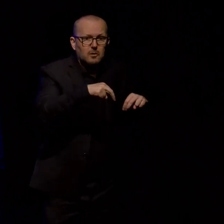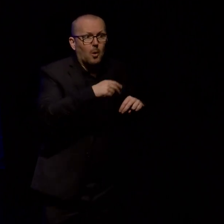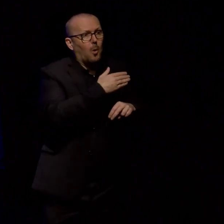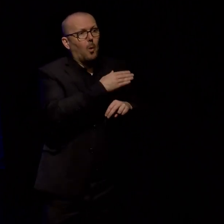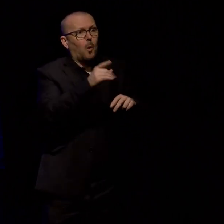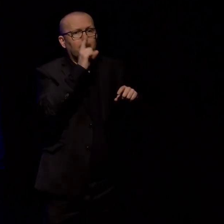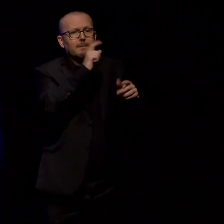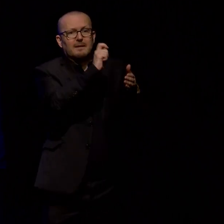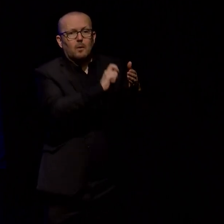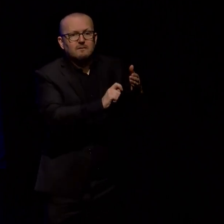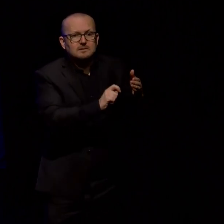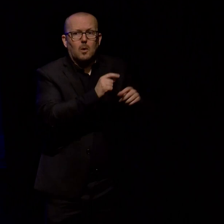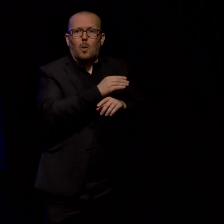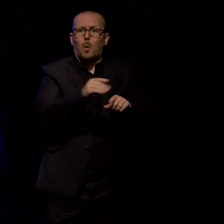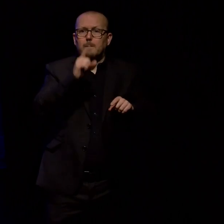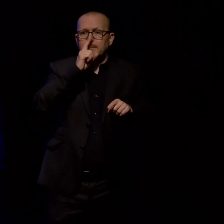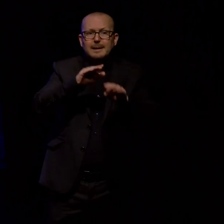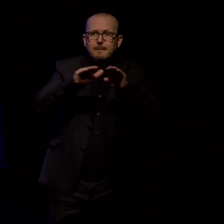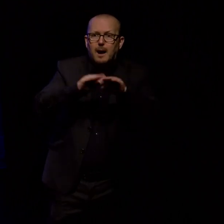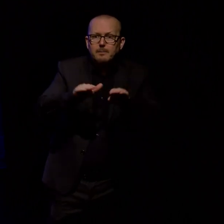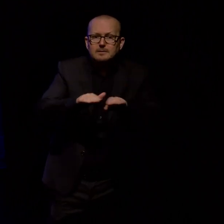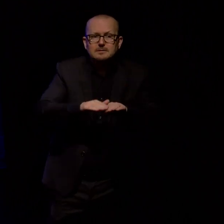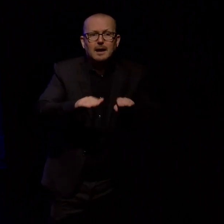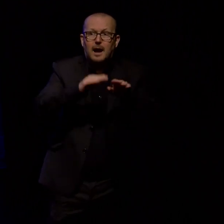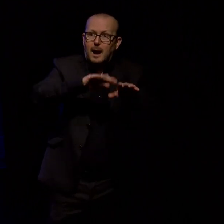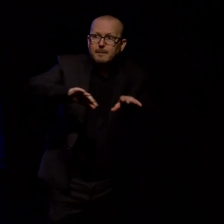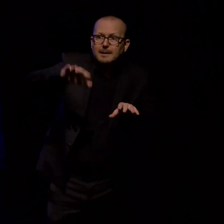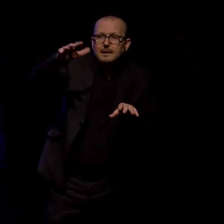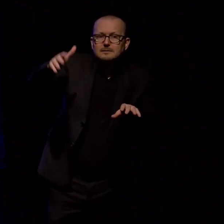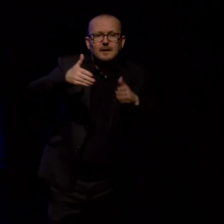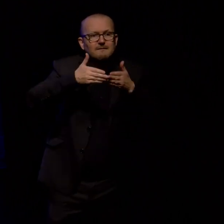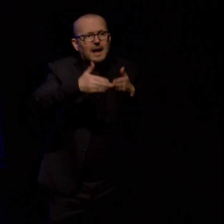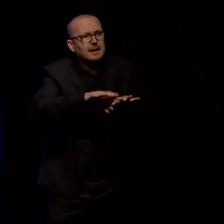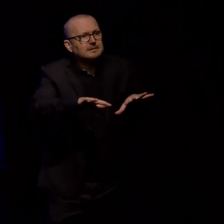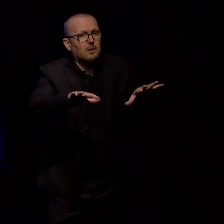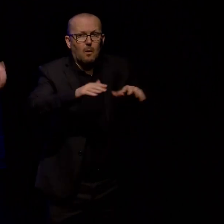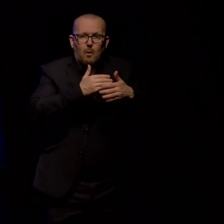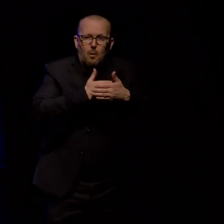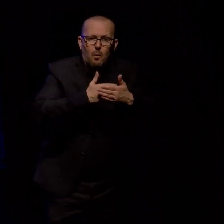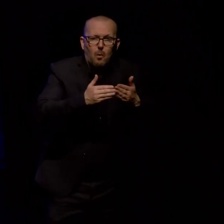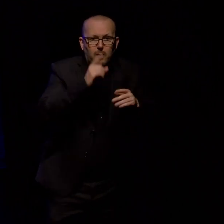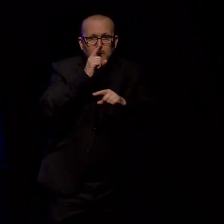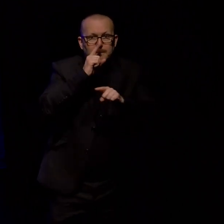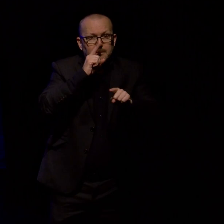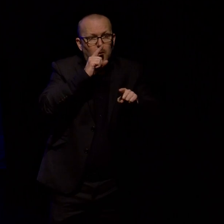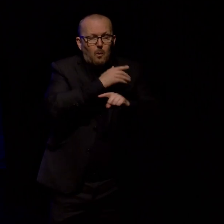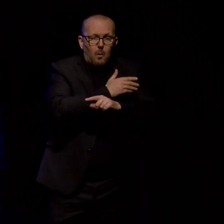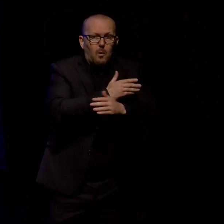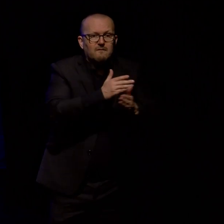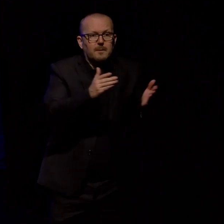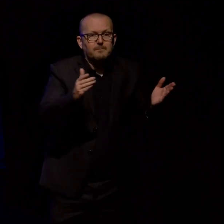and all the people on the other side of the hills as well and up the valleys and then imagine another 47,000 people